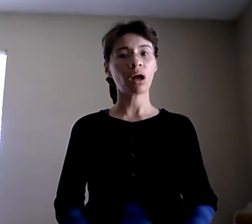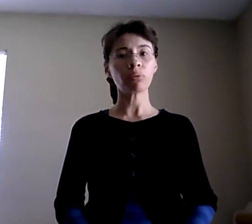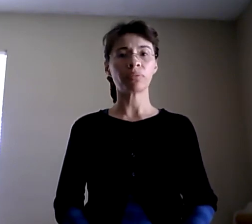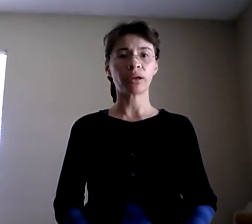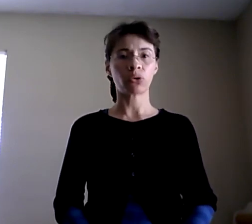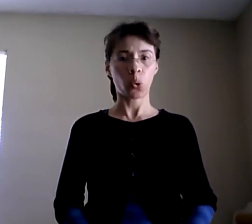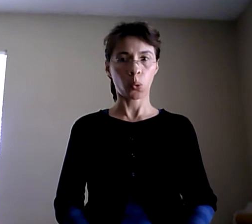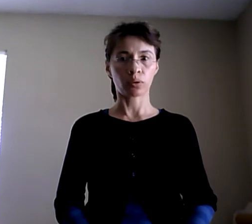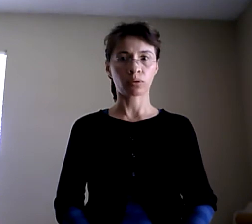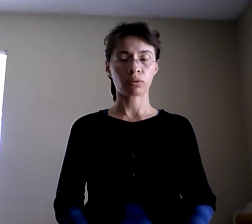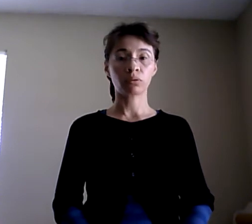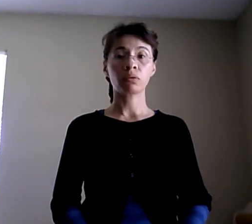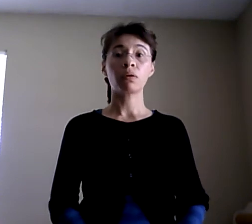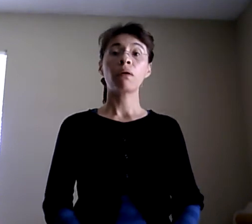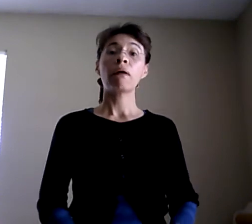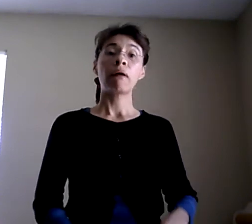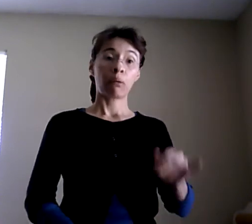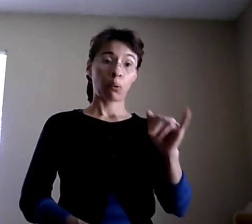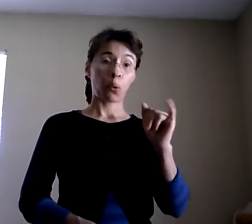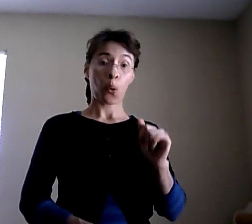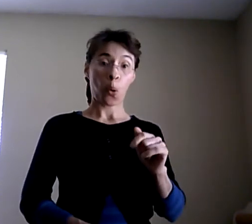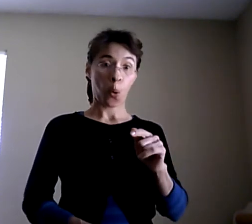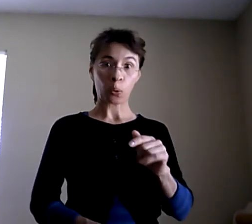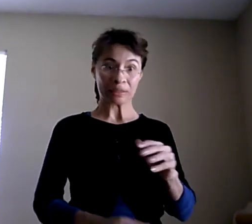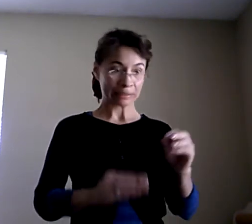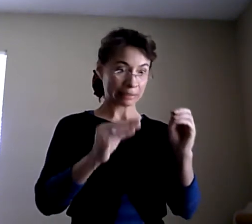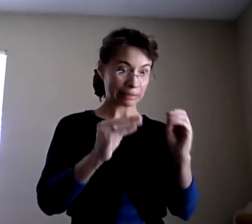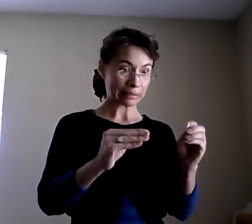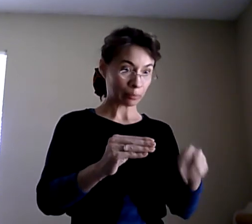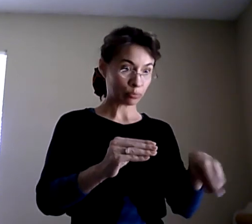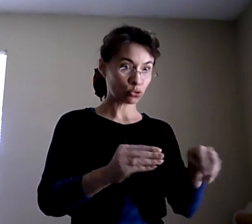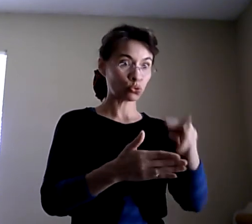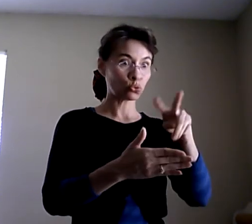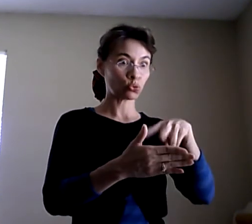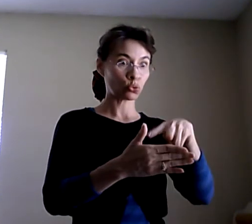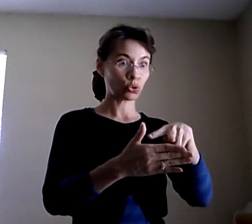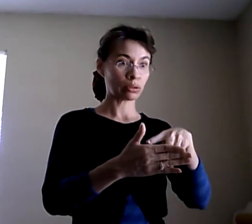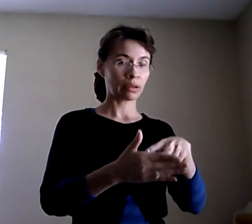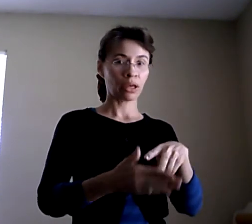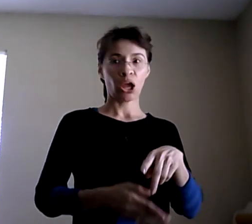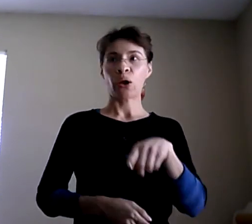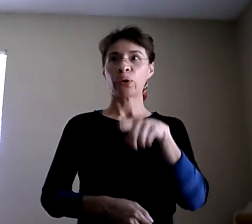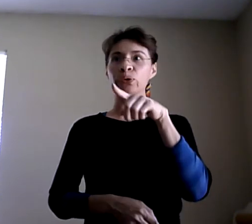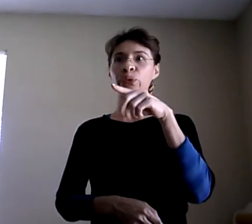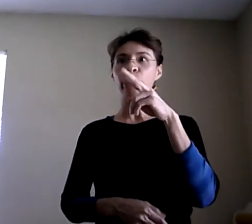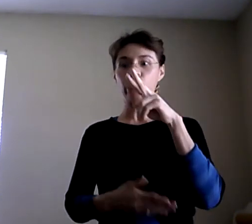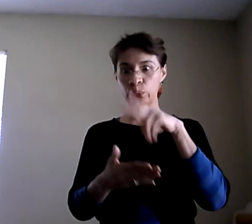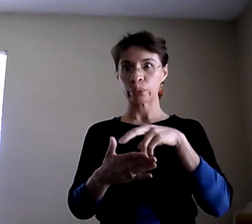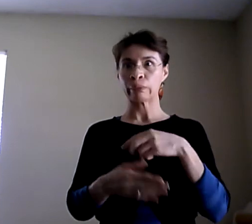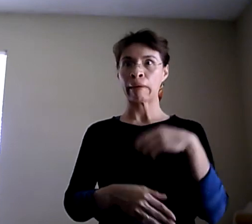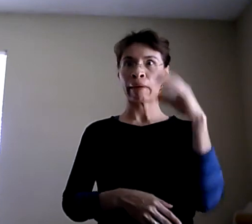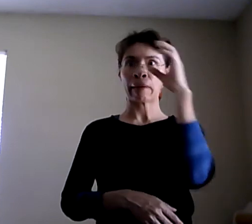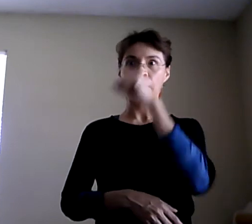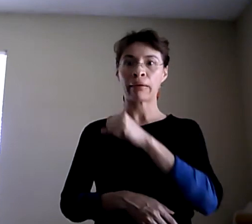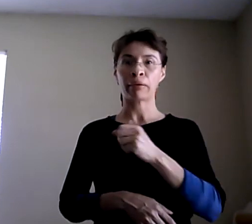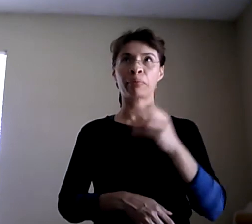problem later on. And actually teach them to actually They'll learn to read. I mean you read, I guess. I never thought about it like that.